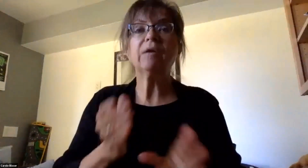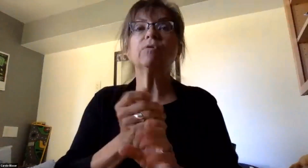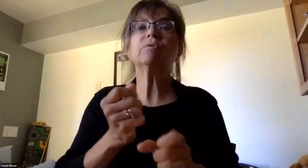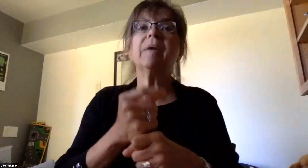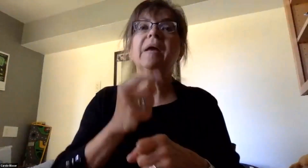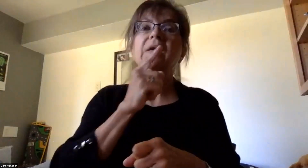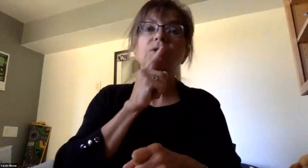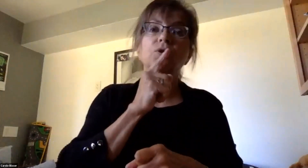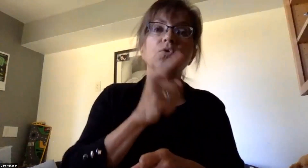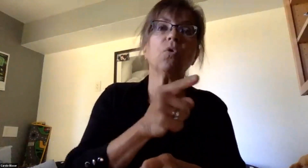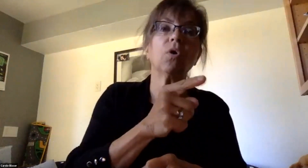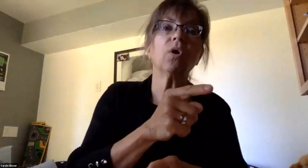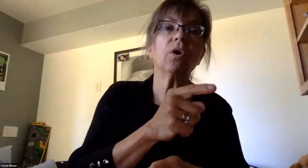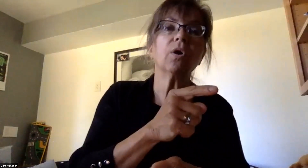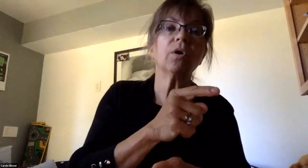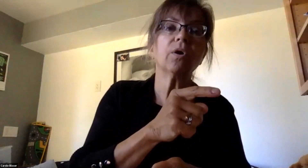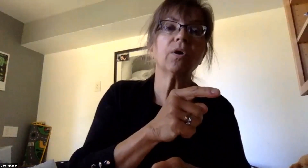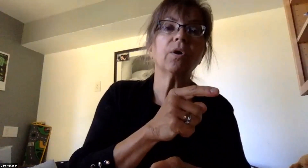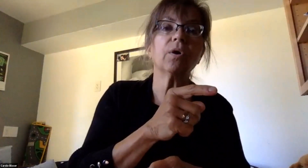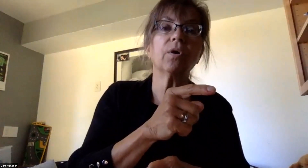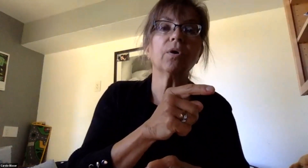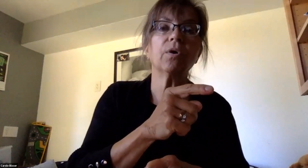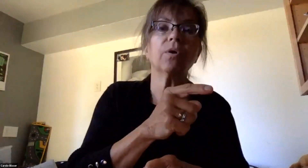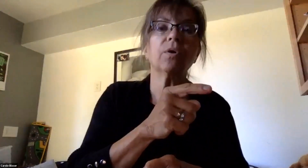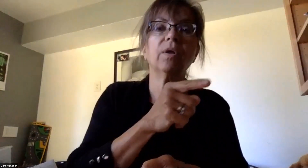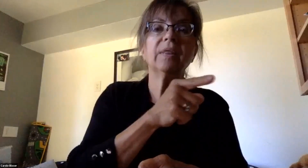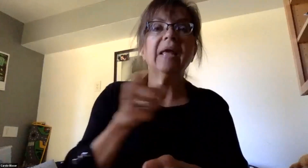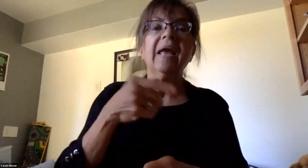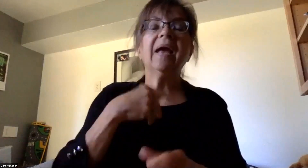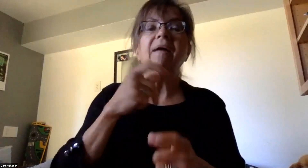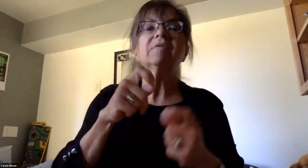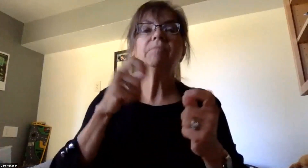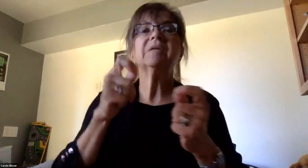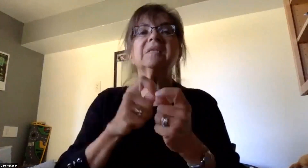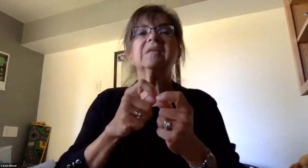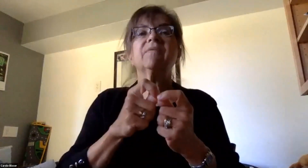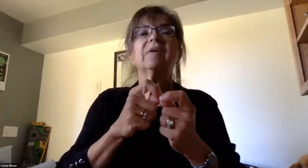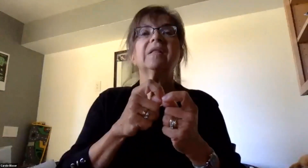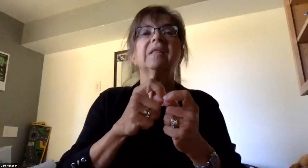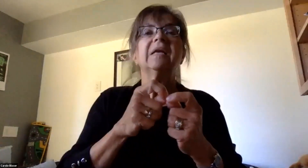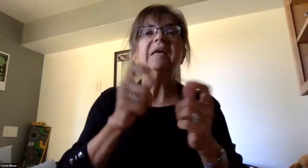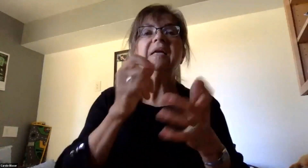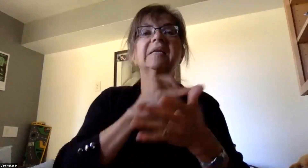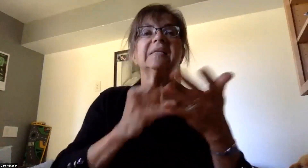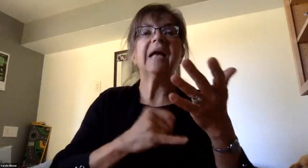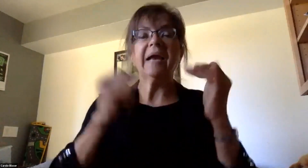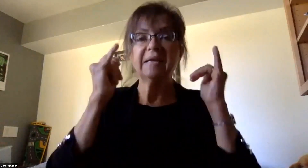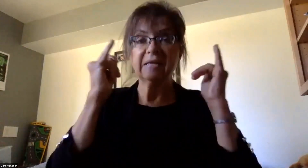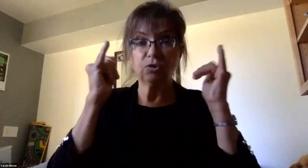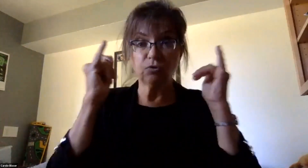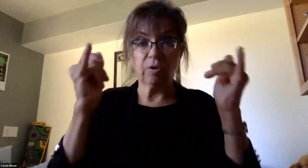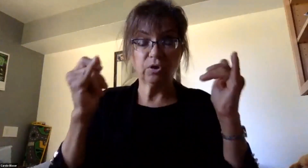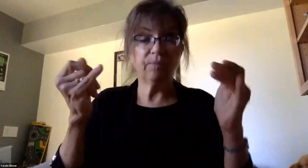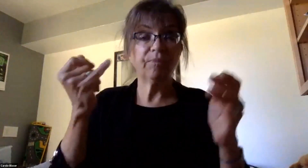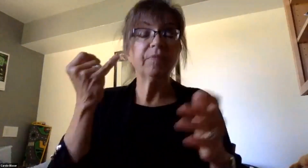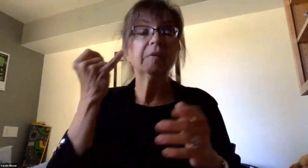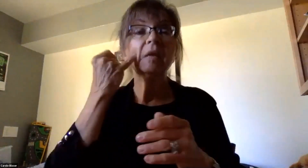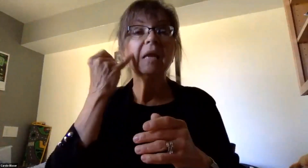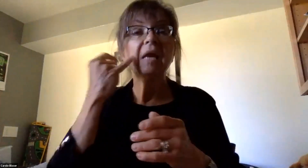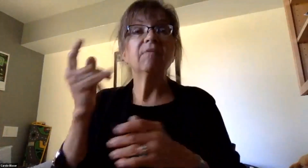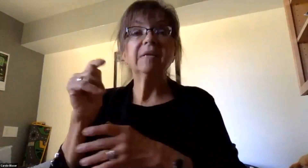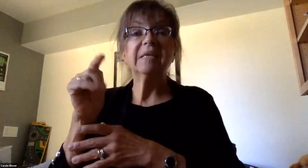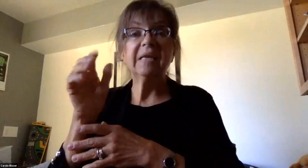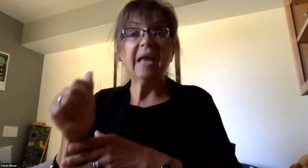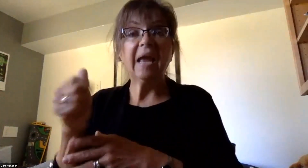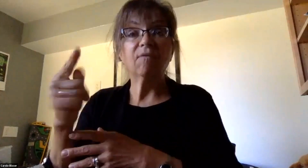with accommodations, and specifically designed instruction in both settings as well. If students have teacher assistance as part of their educational